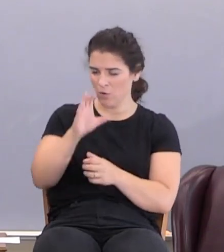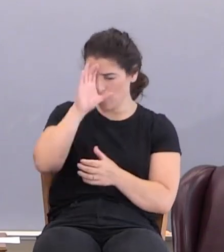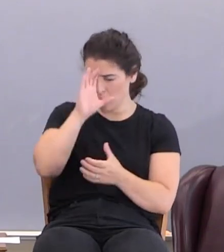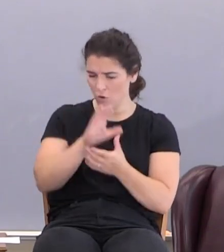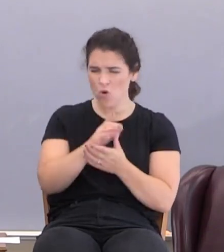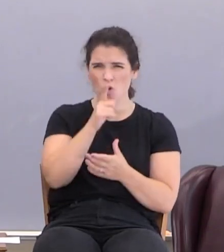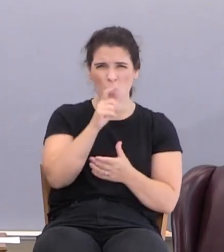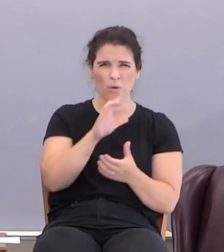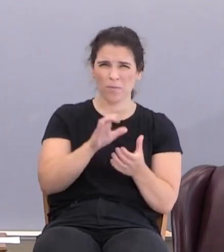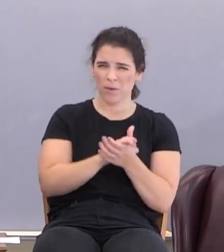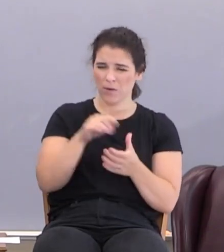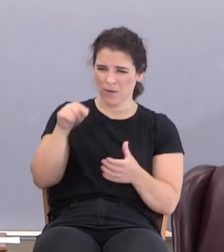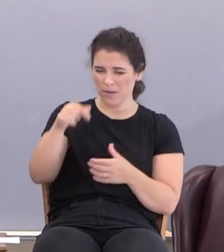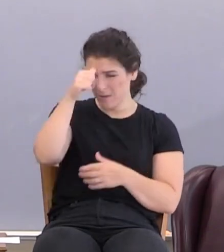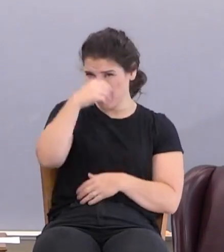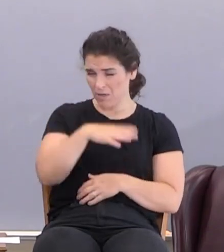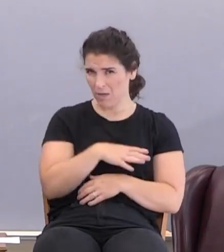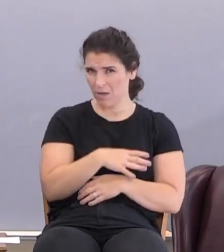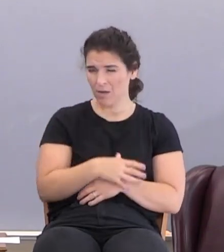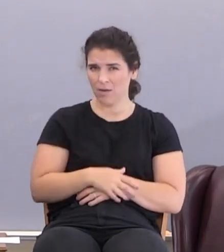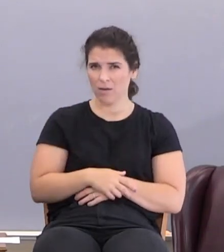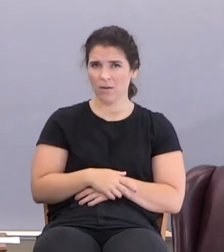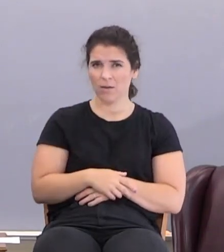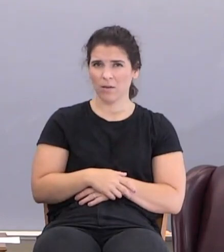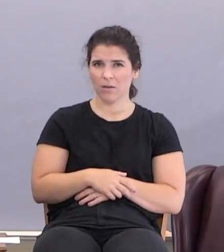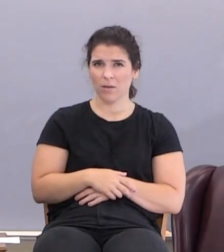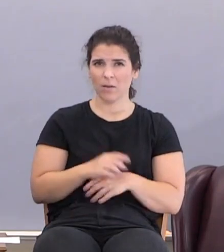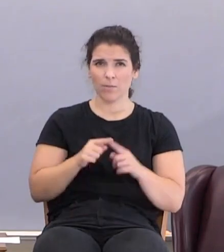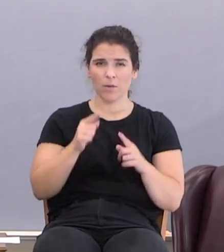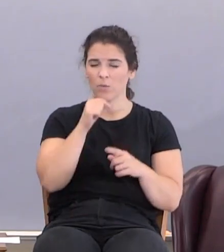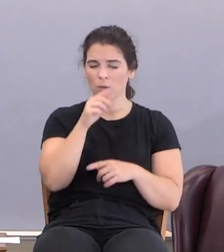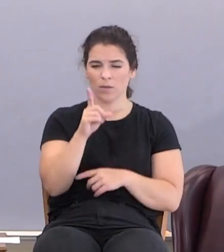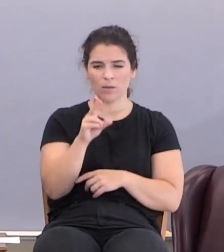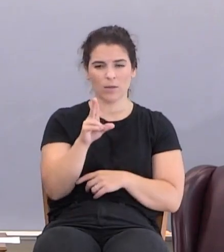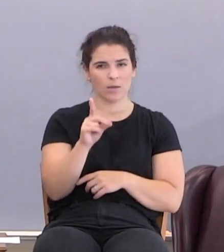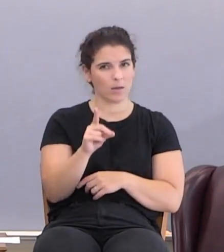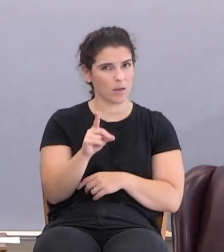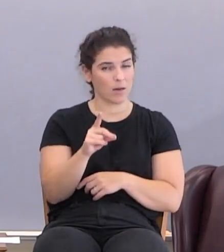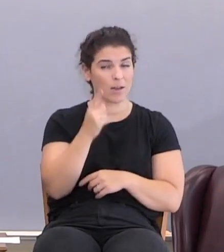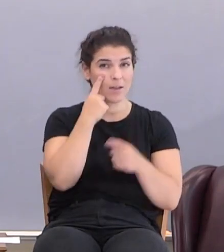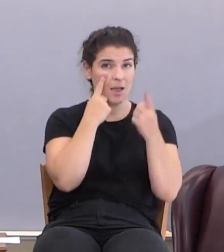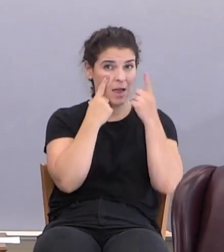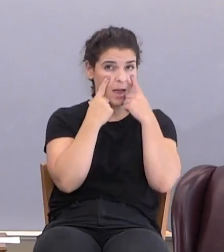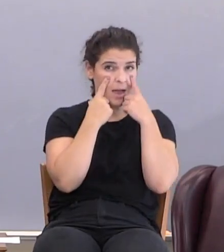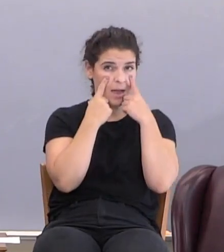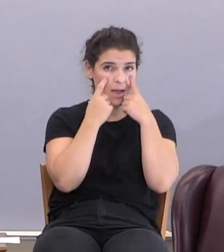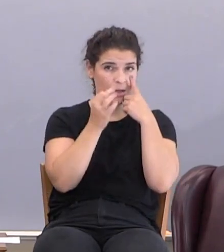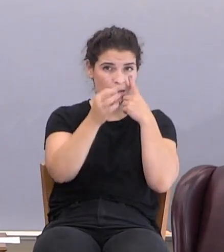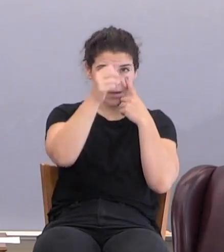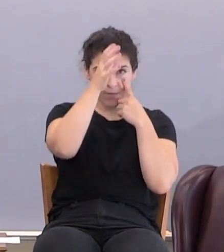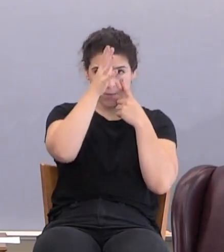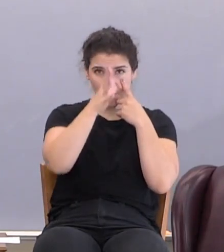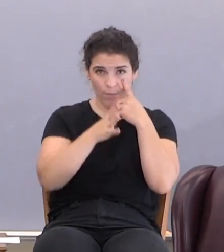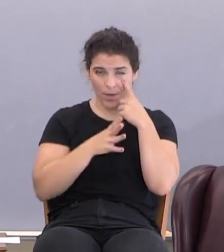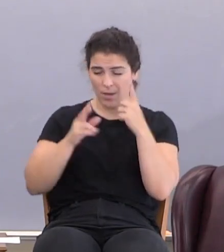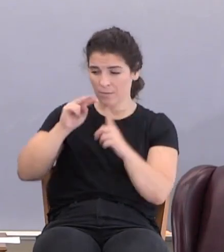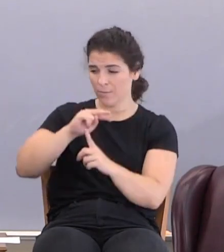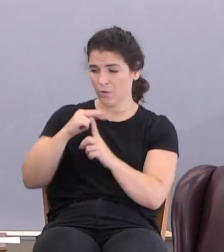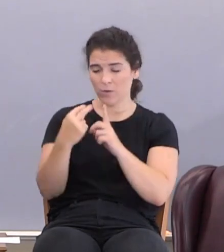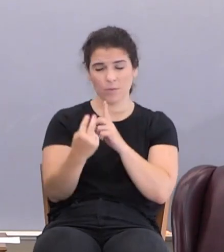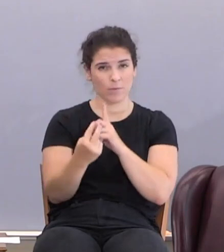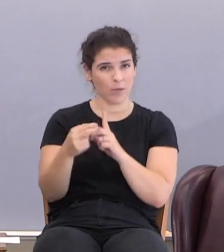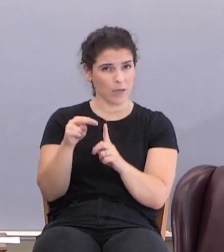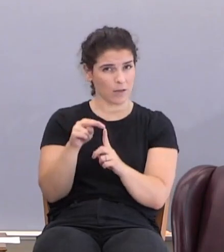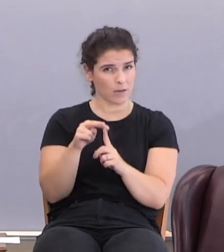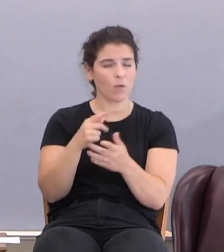Who in the world would marry this dud? But he wasn't a dud in the eyes of man. Because what